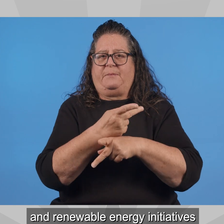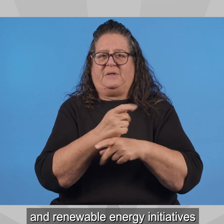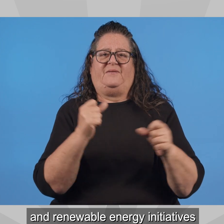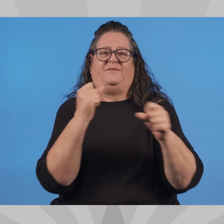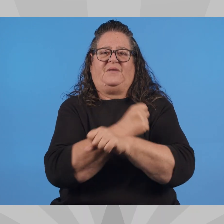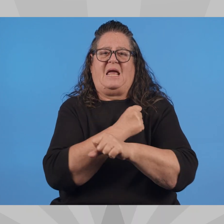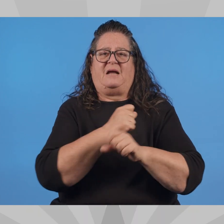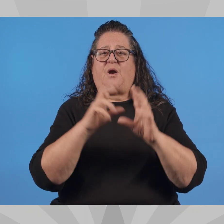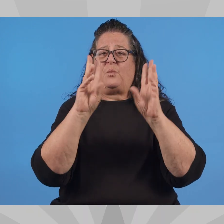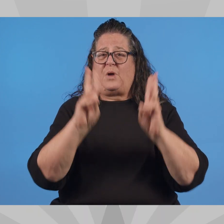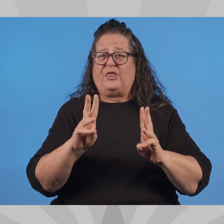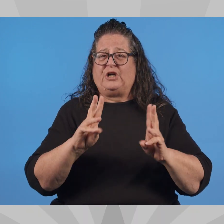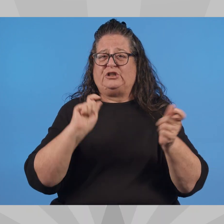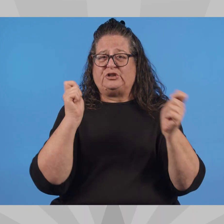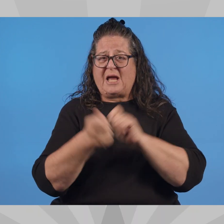change.